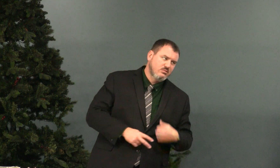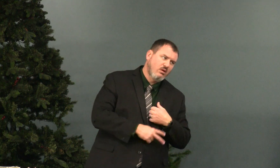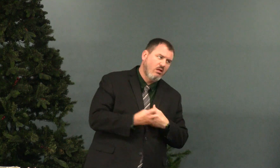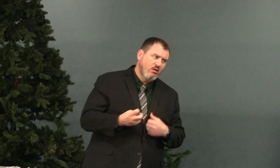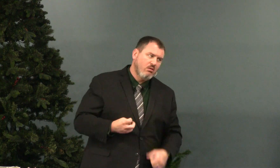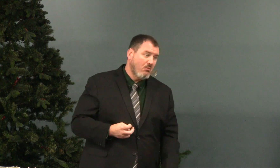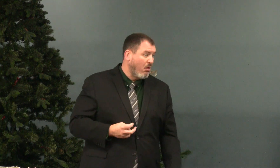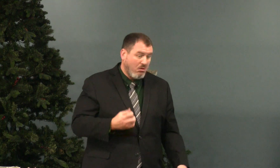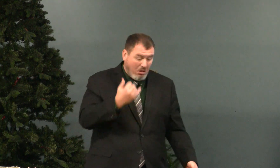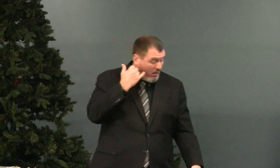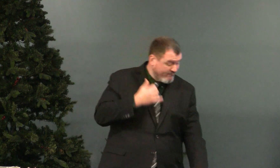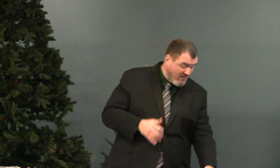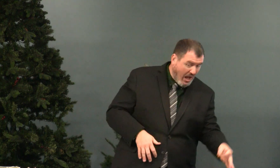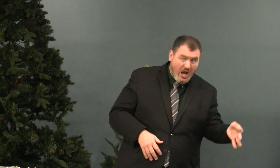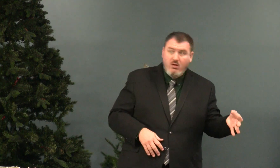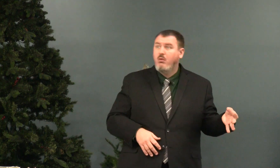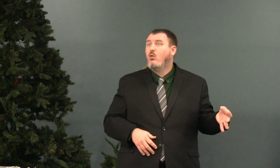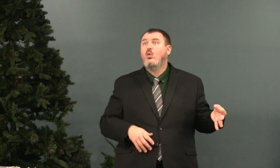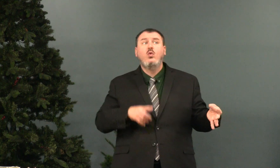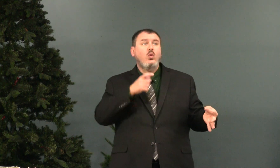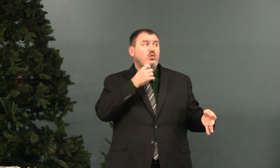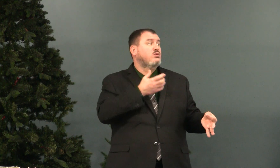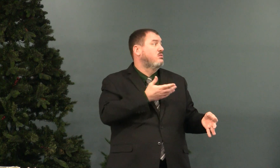and you take it without letting them know